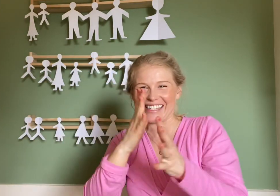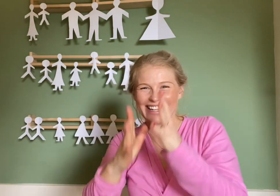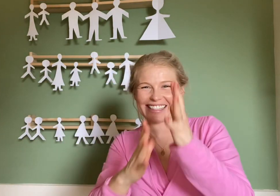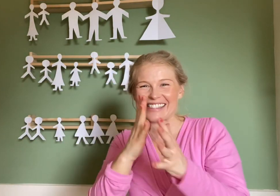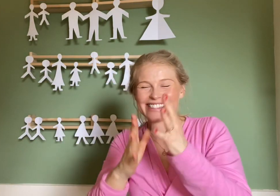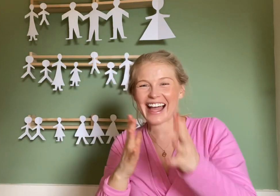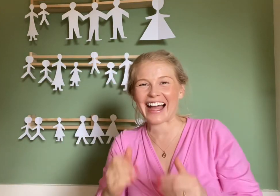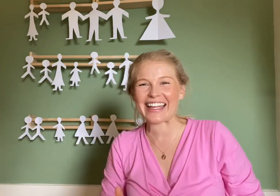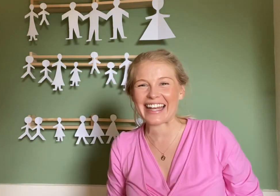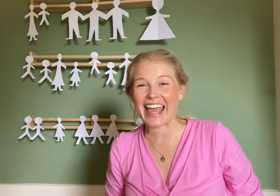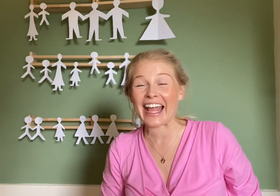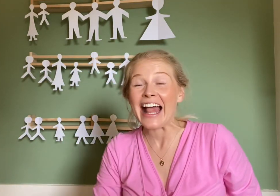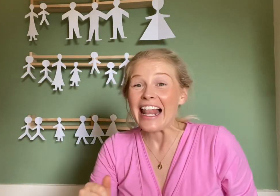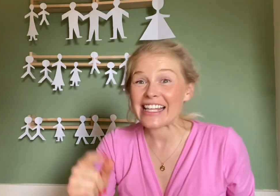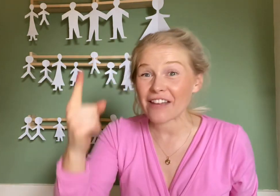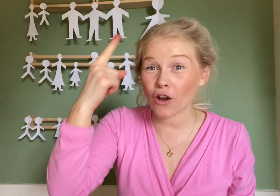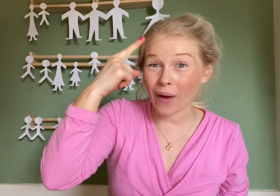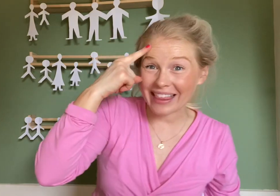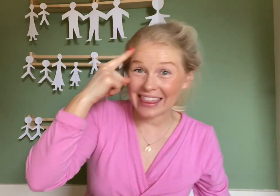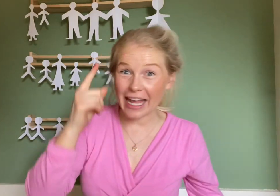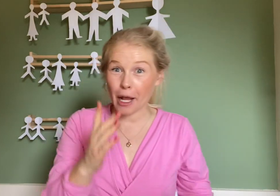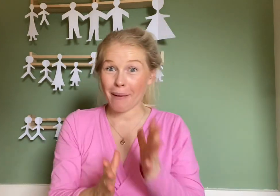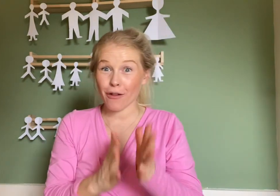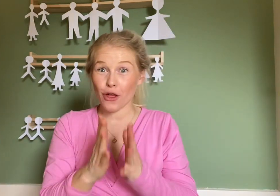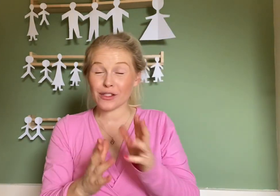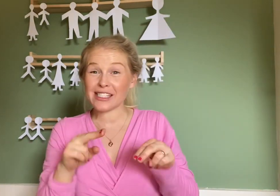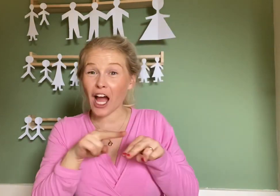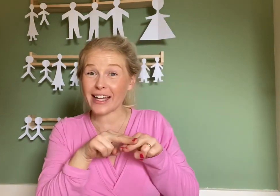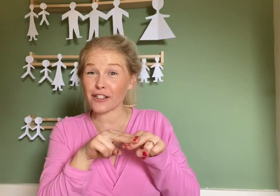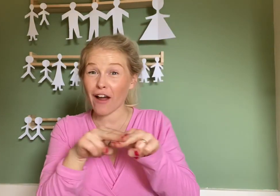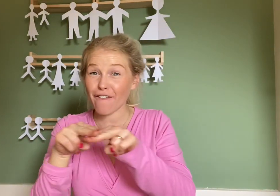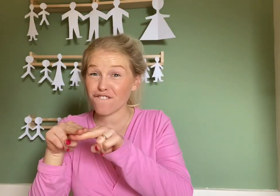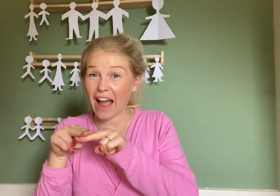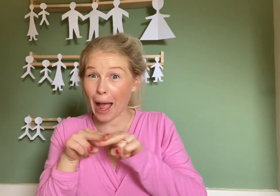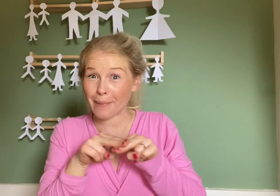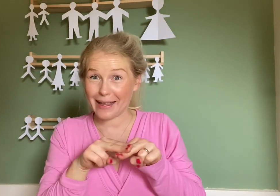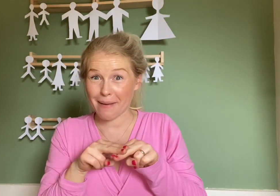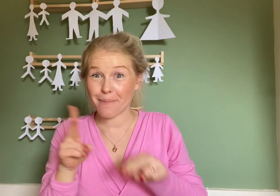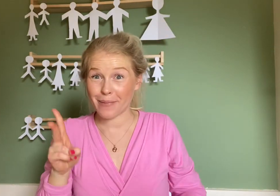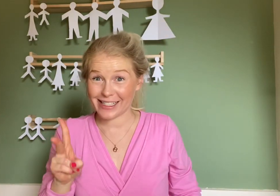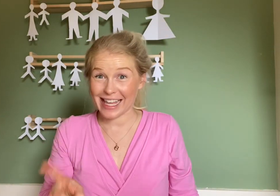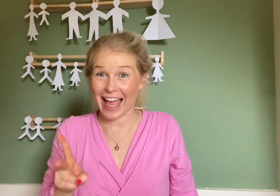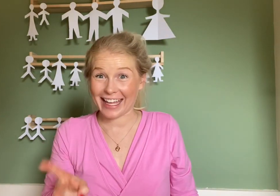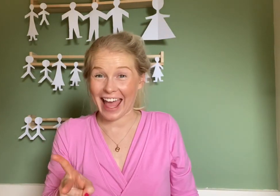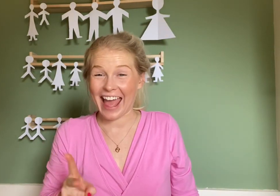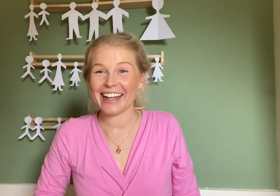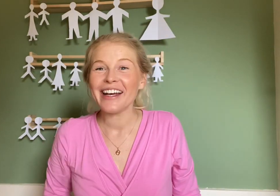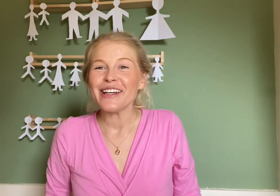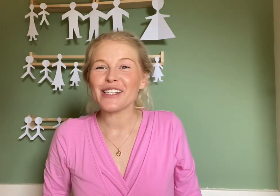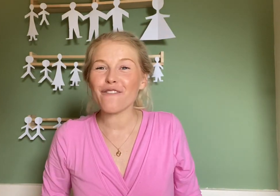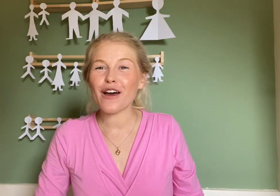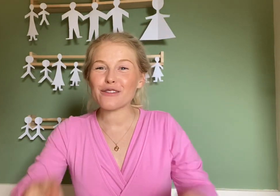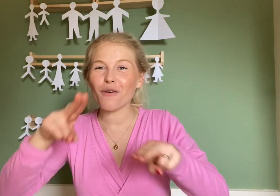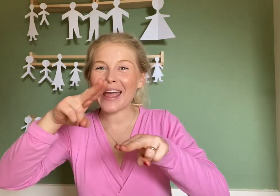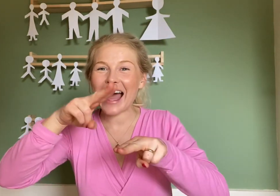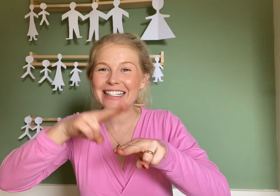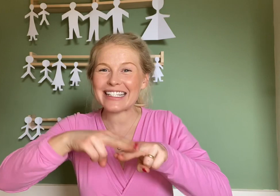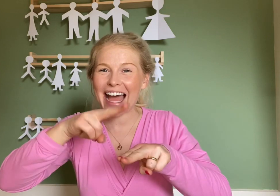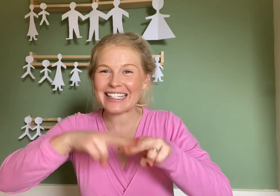signing! Let's have a quick think about those signs of our family members again. So first of all we had Daddy